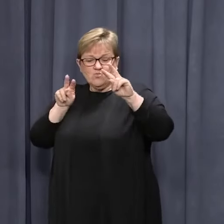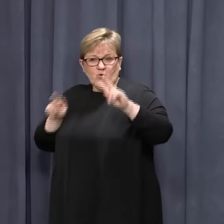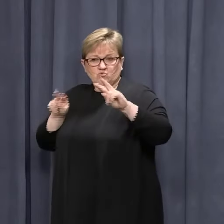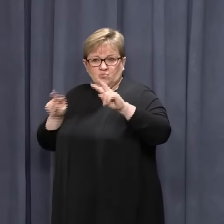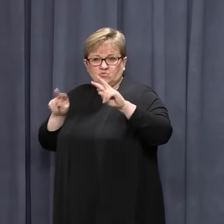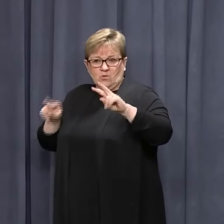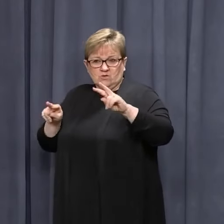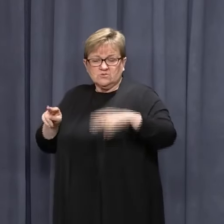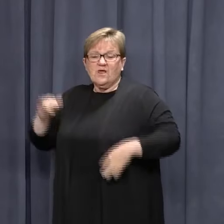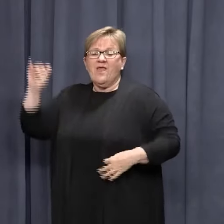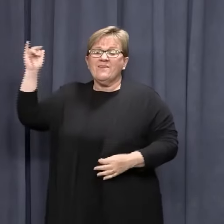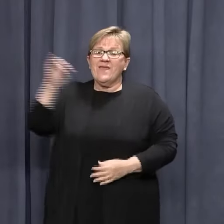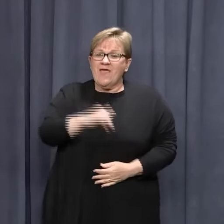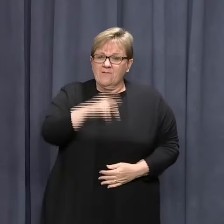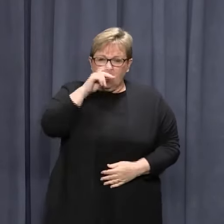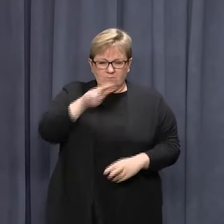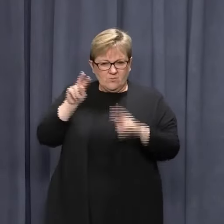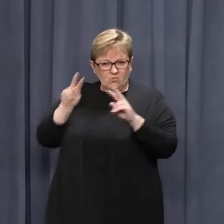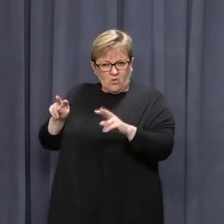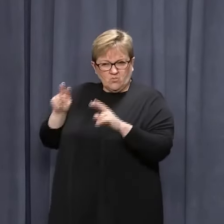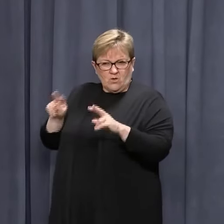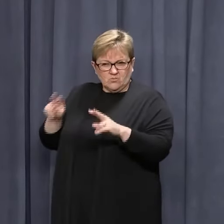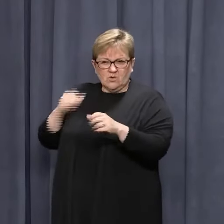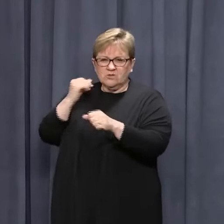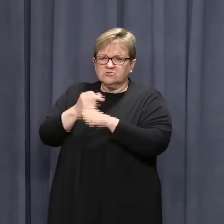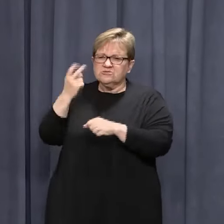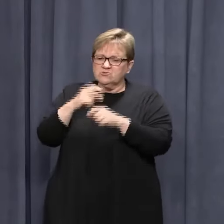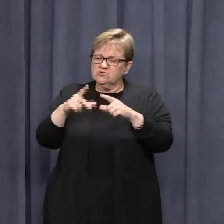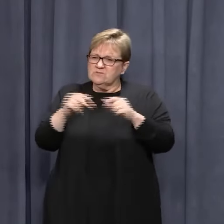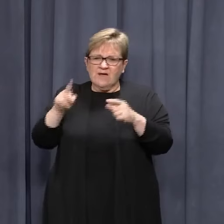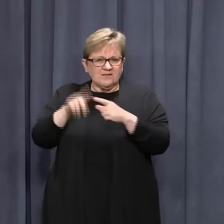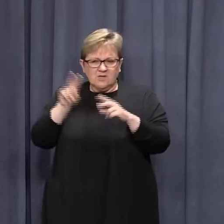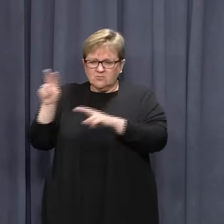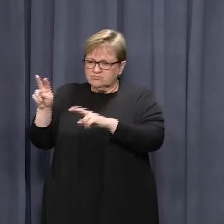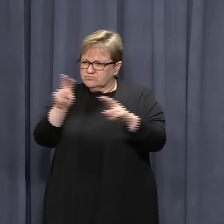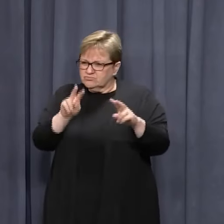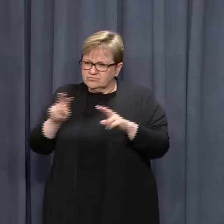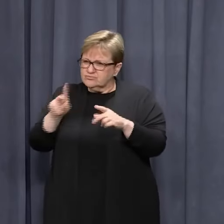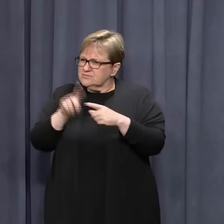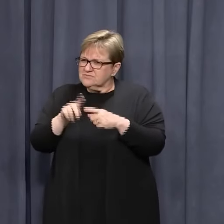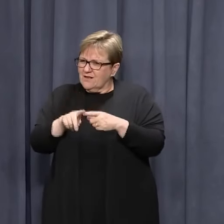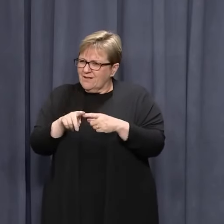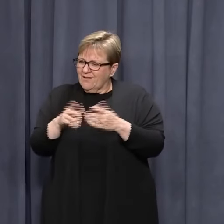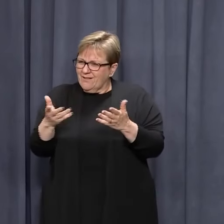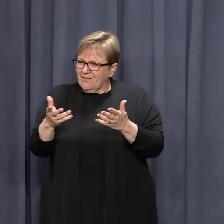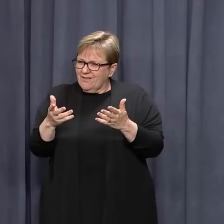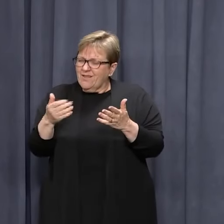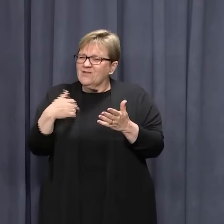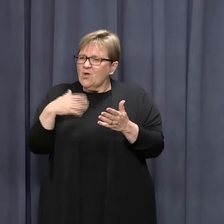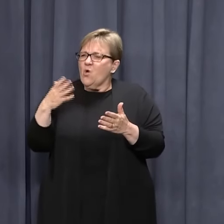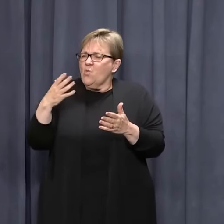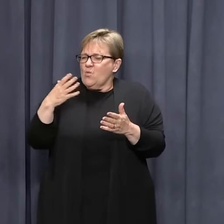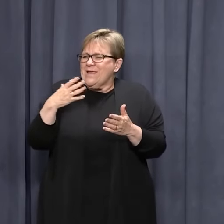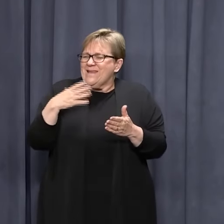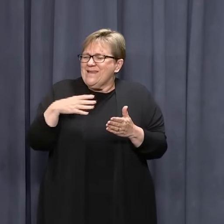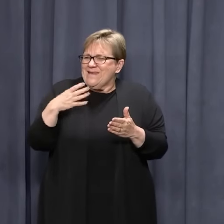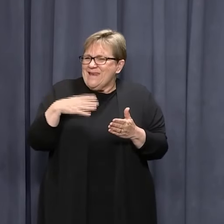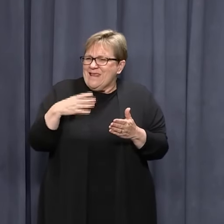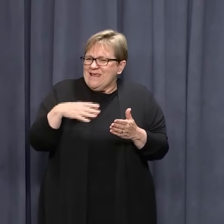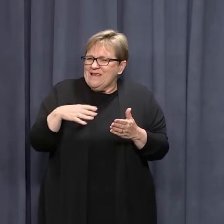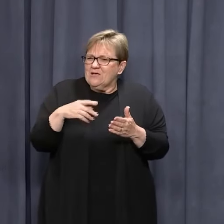airport dealing with the G2G pass applications under the controlled border. So we need to increase